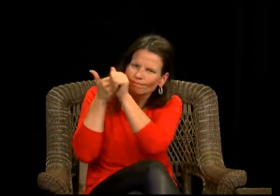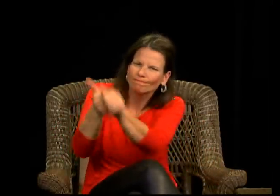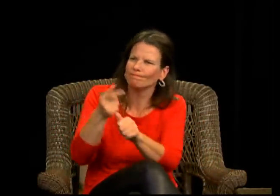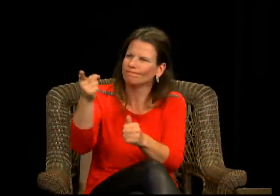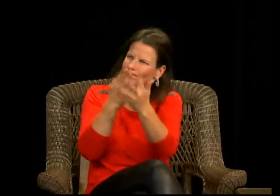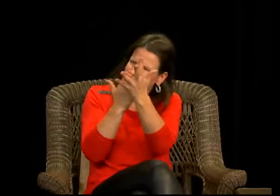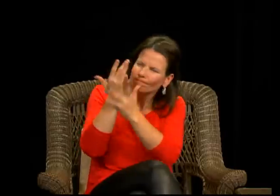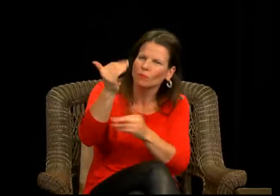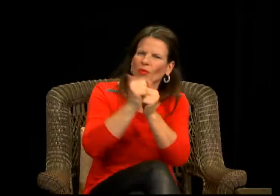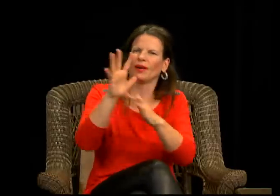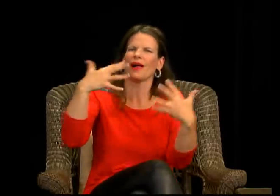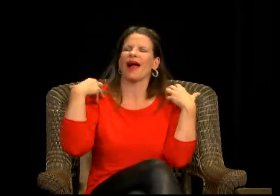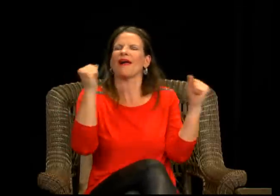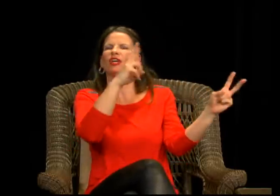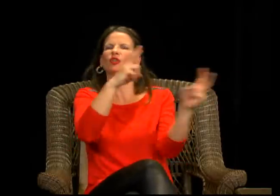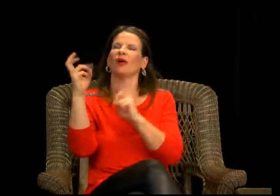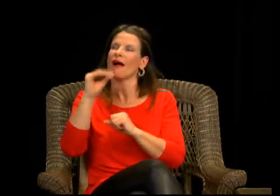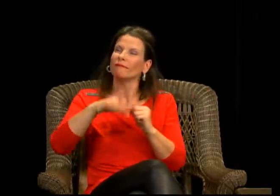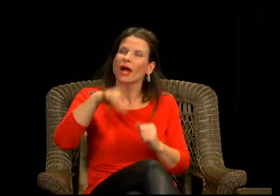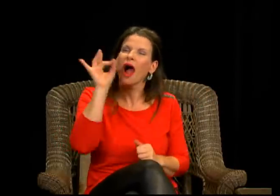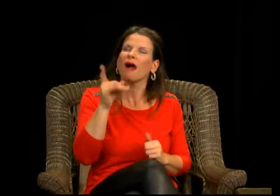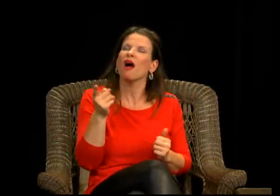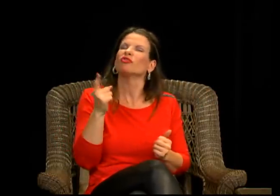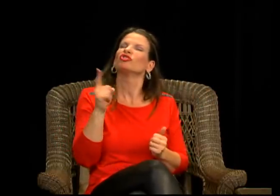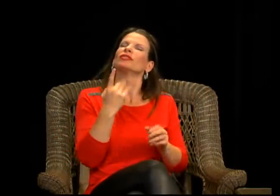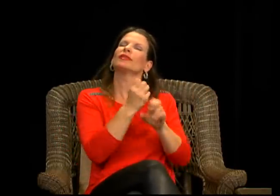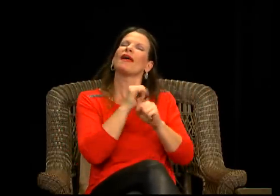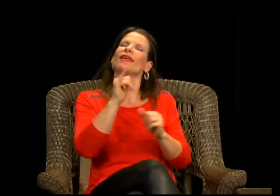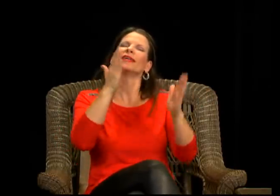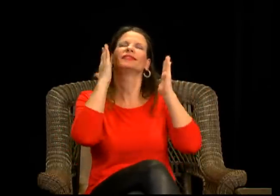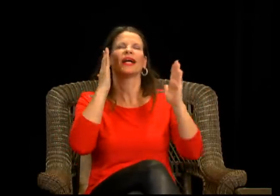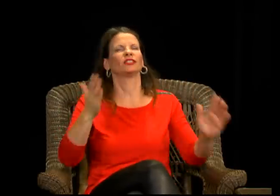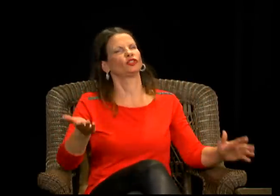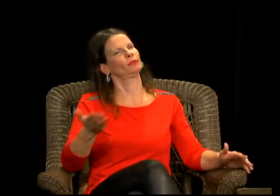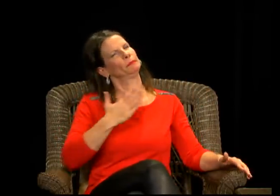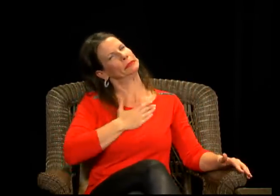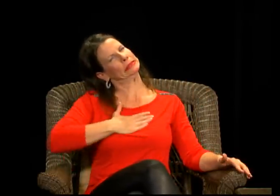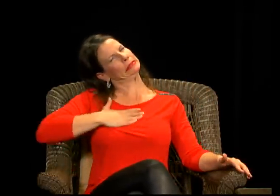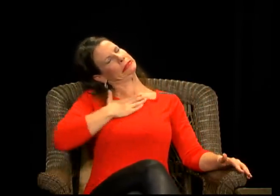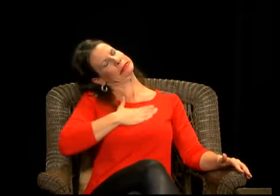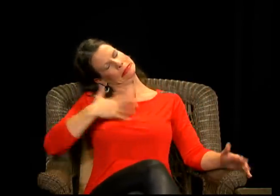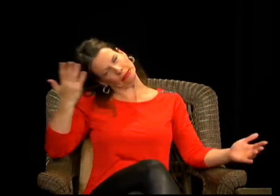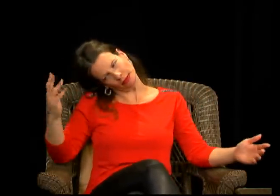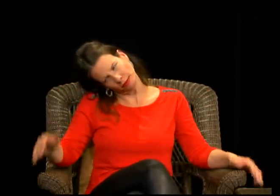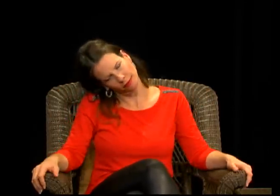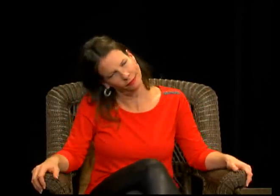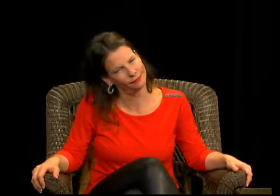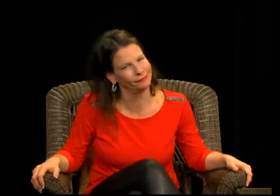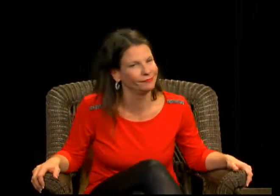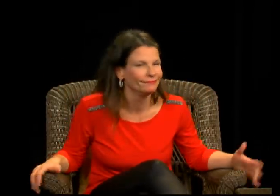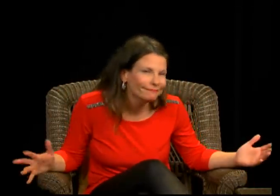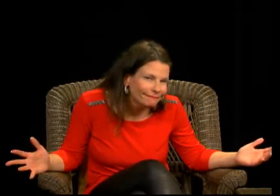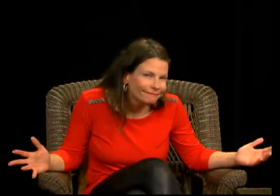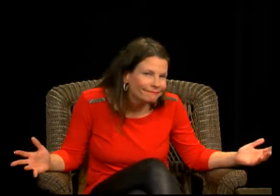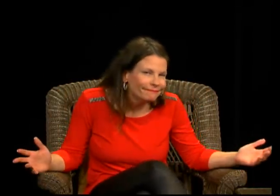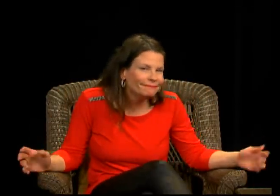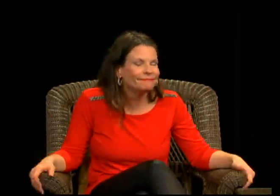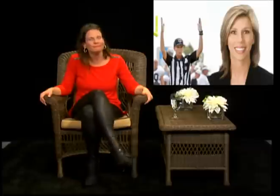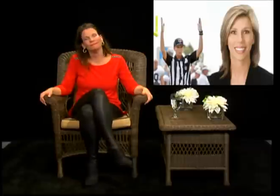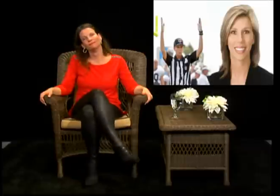uncomfortable that they would think that of her to to kind of put her down like that